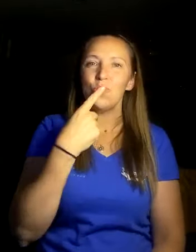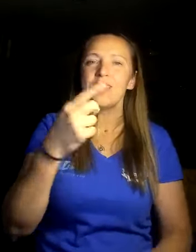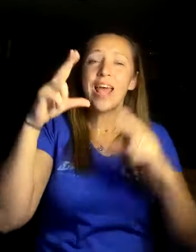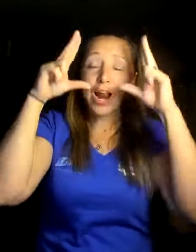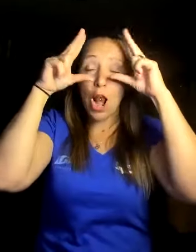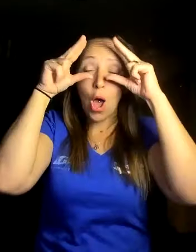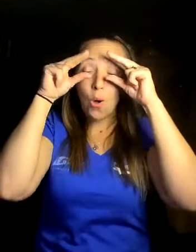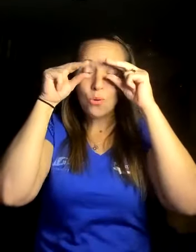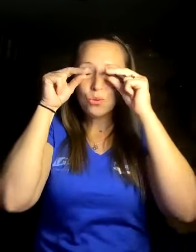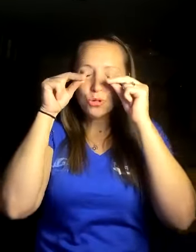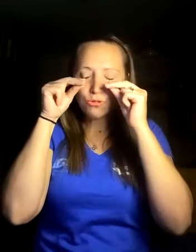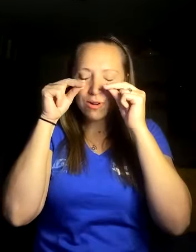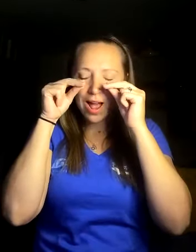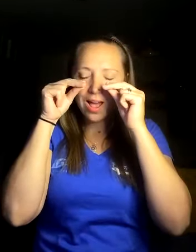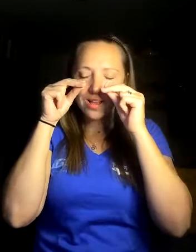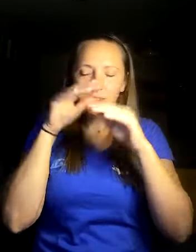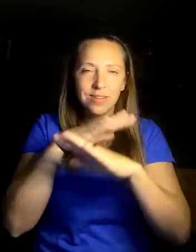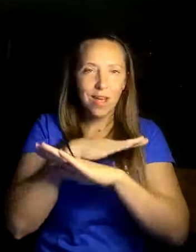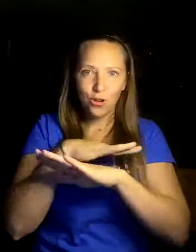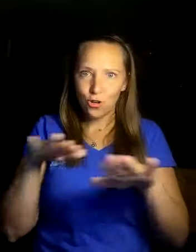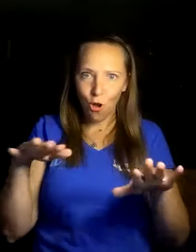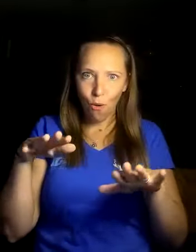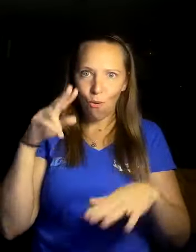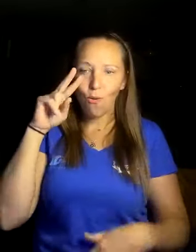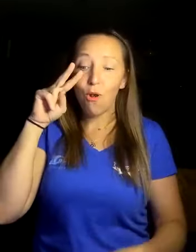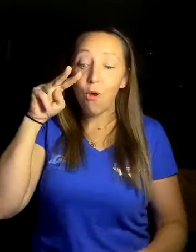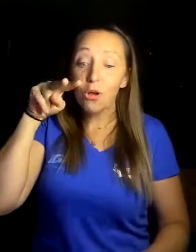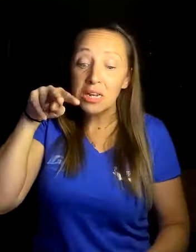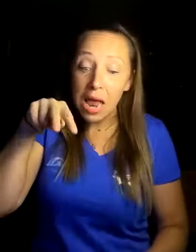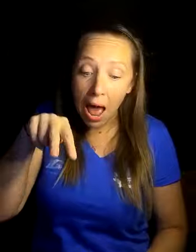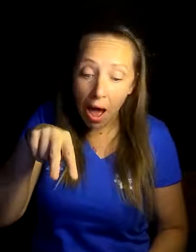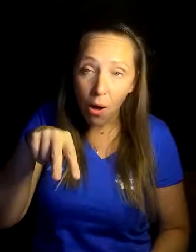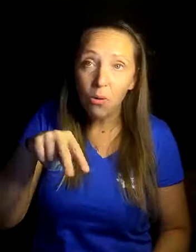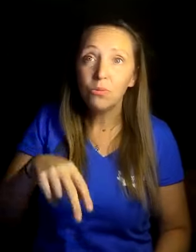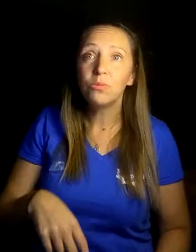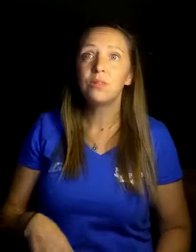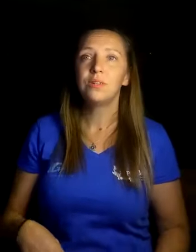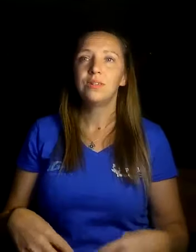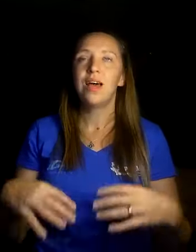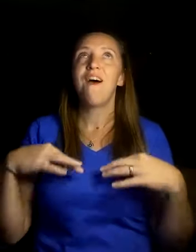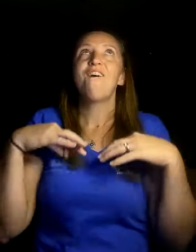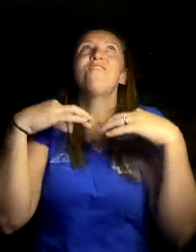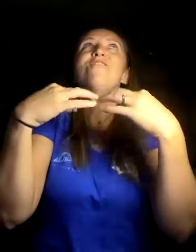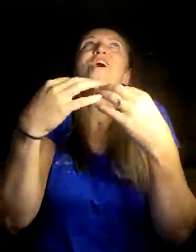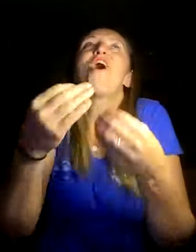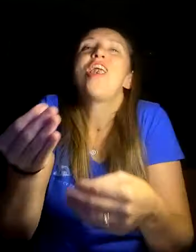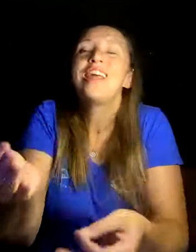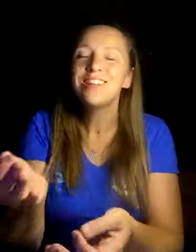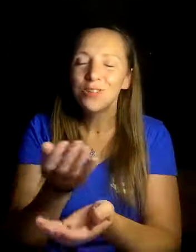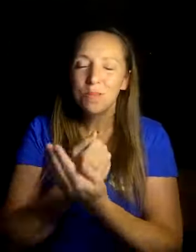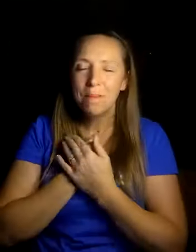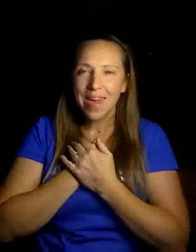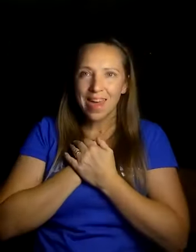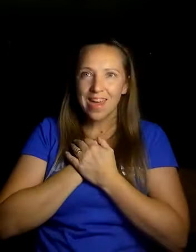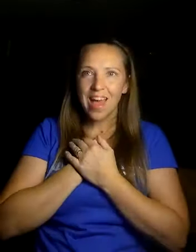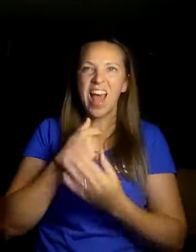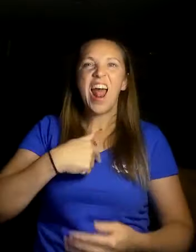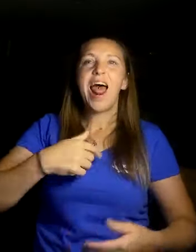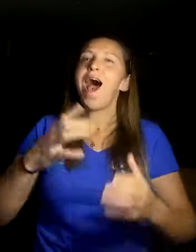said close your eyes, don't look down Fall into me, and